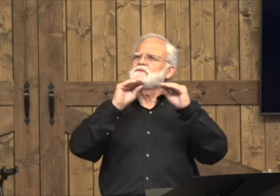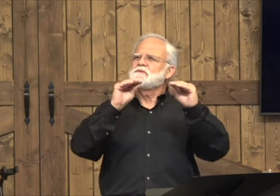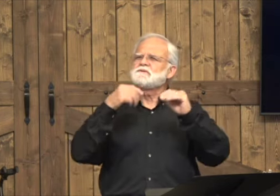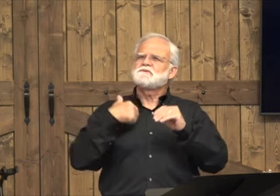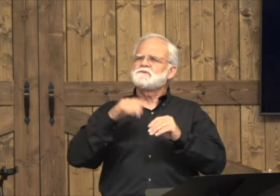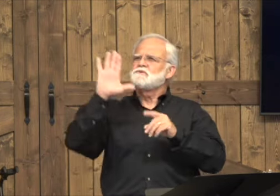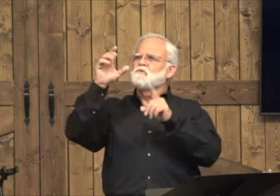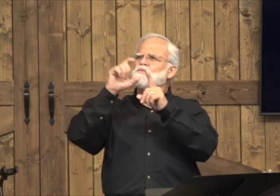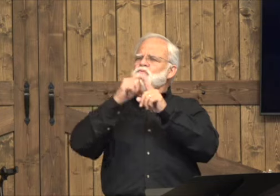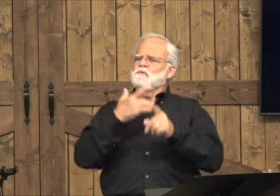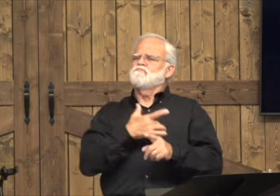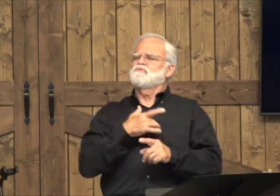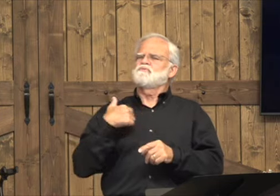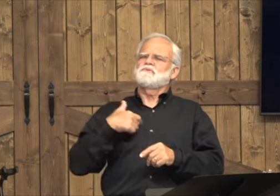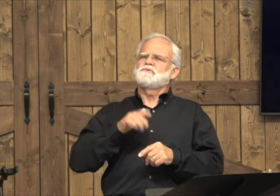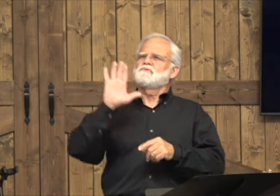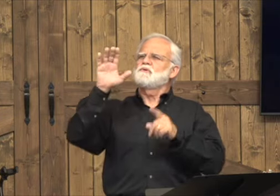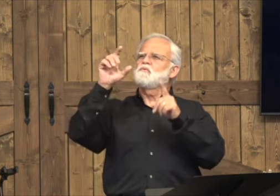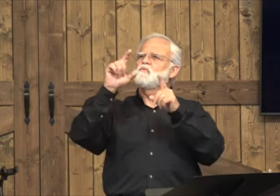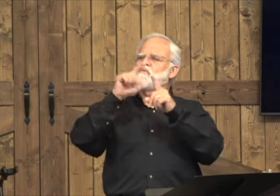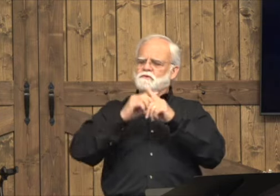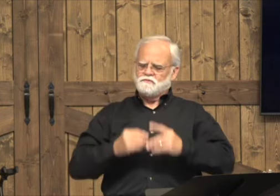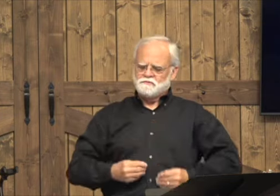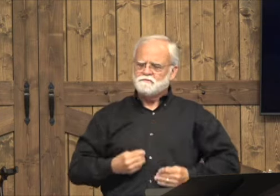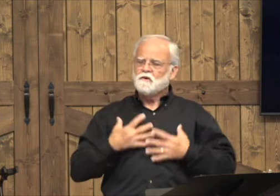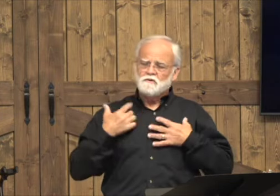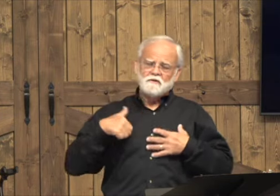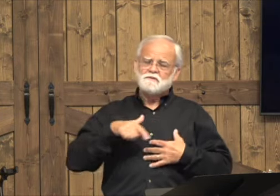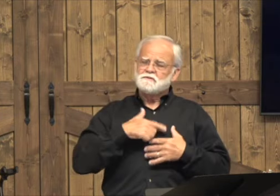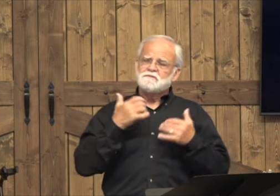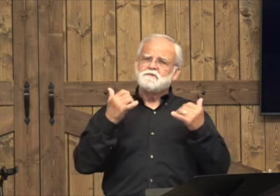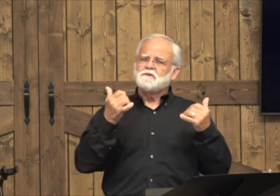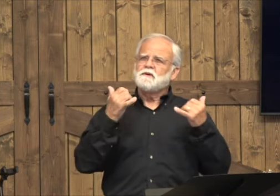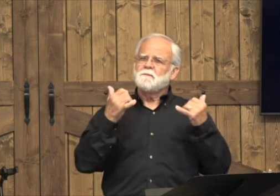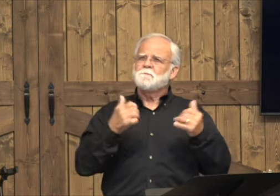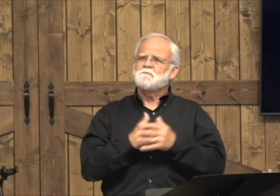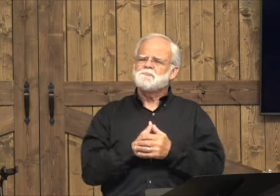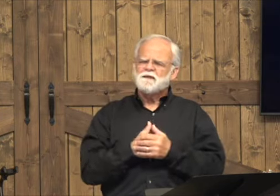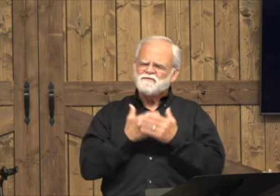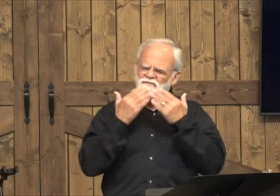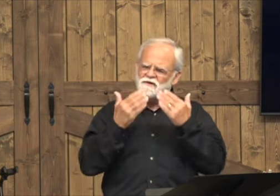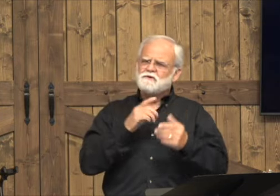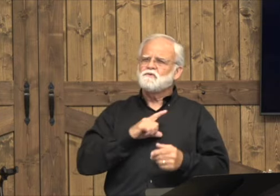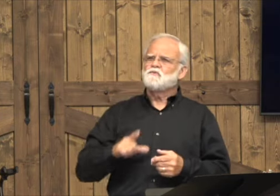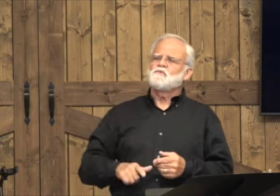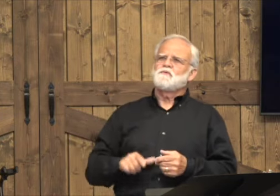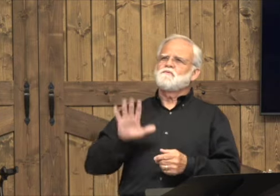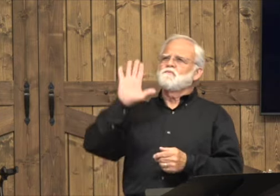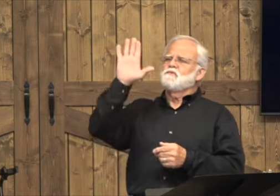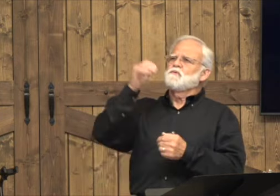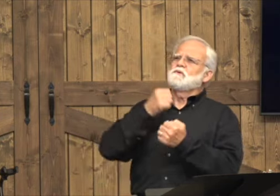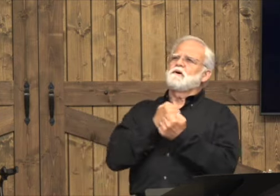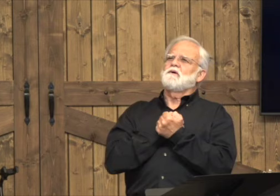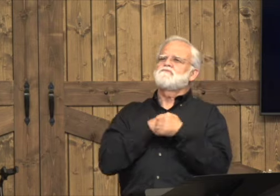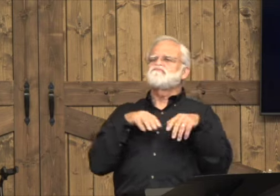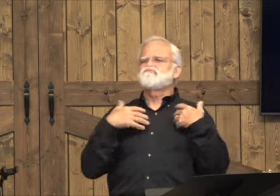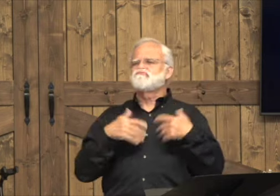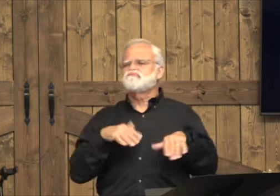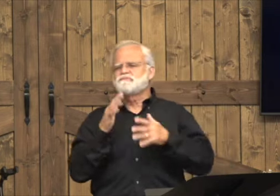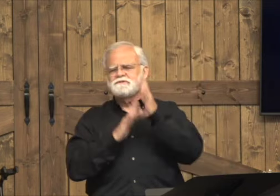your word will teach us that your word will inspire us. And we thank you for